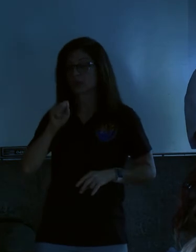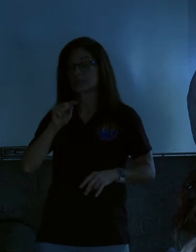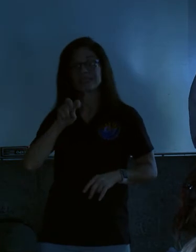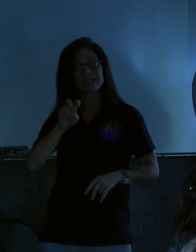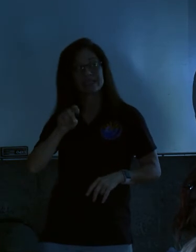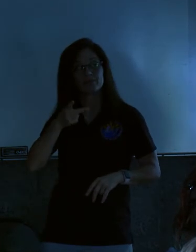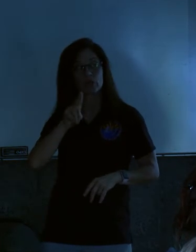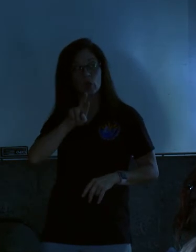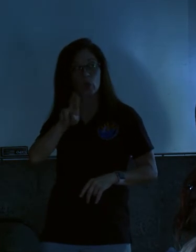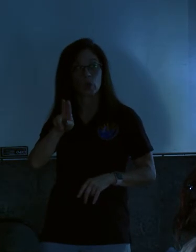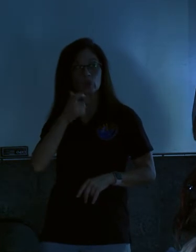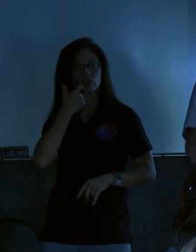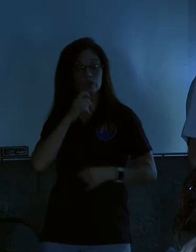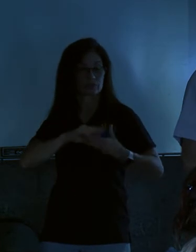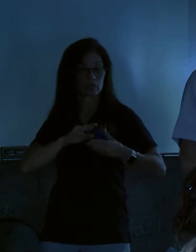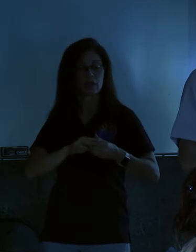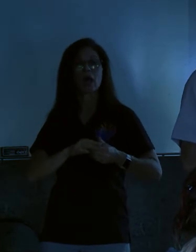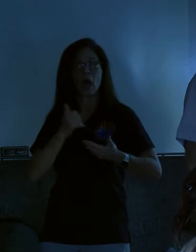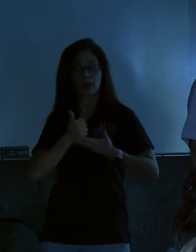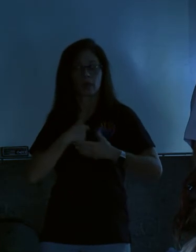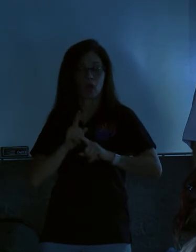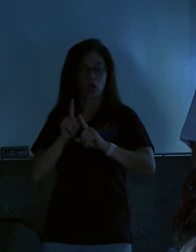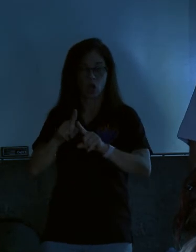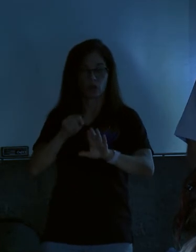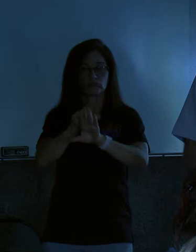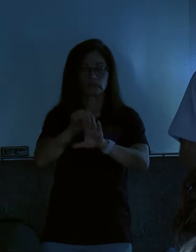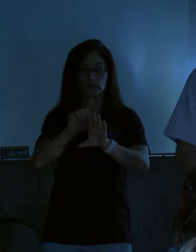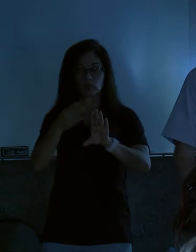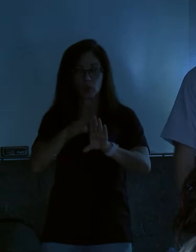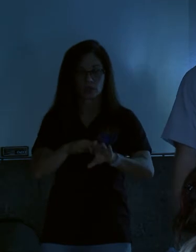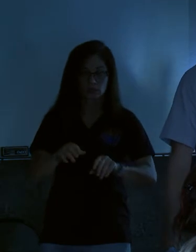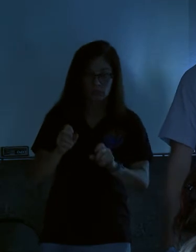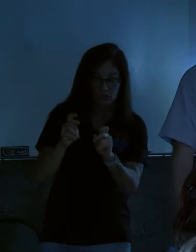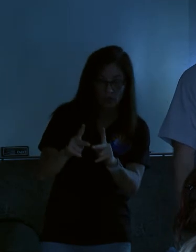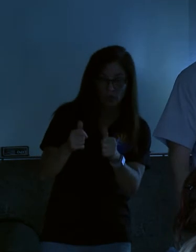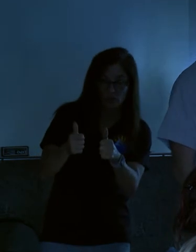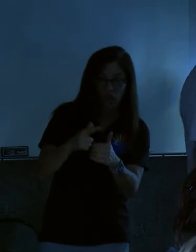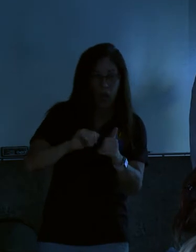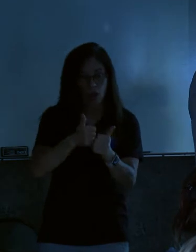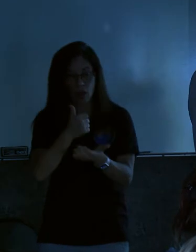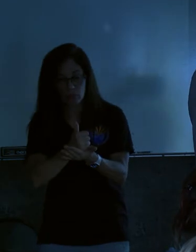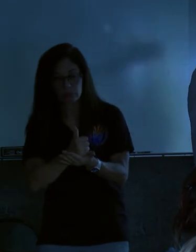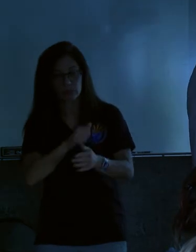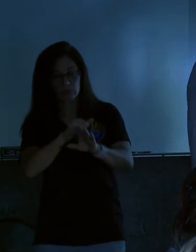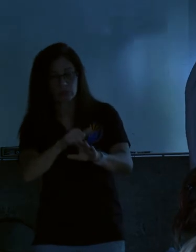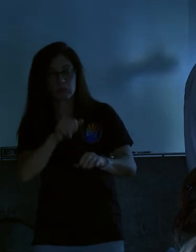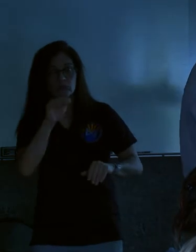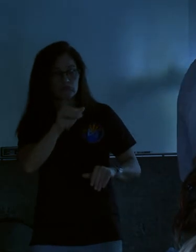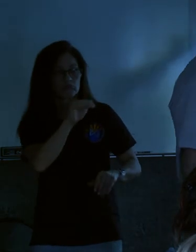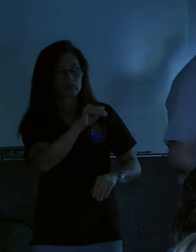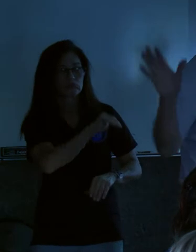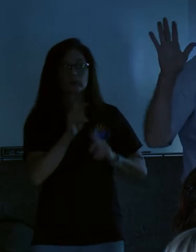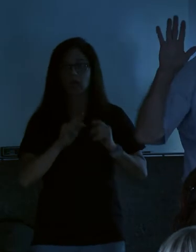teams. And we went door to door for whoever was home, knocking on doors and asking people, what could we do to help? And